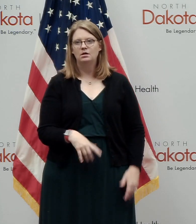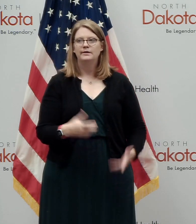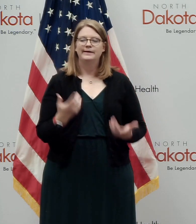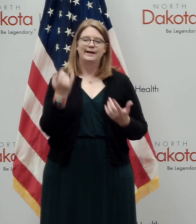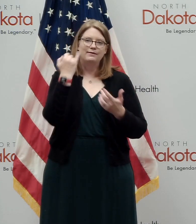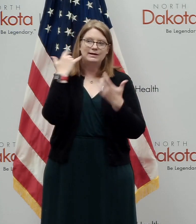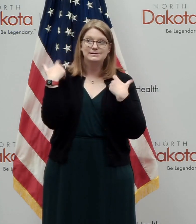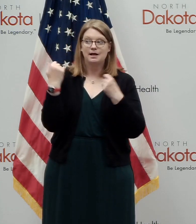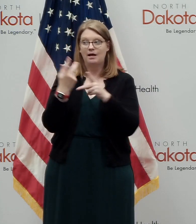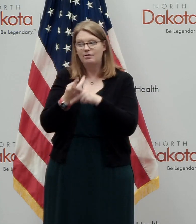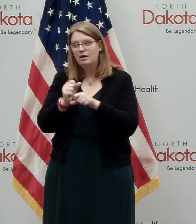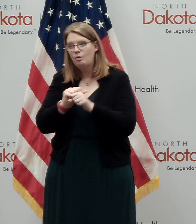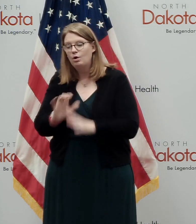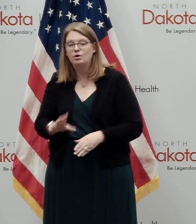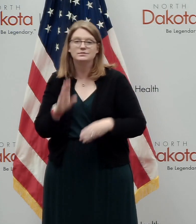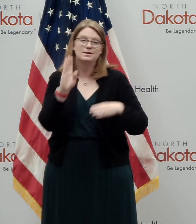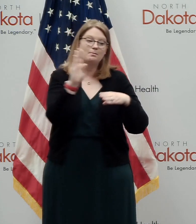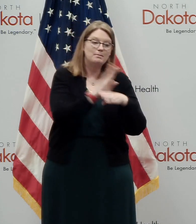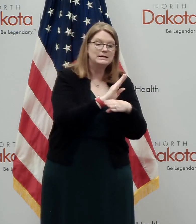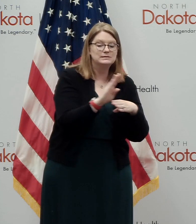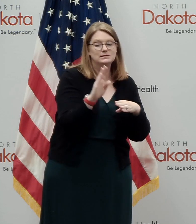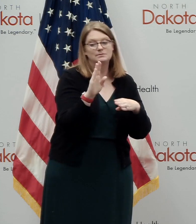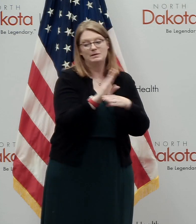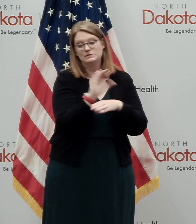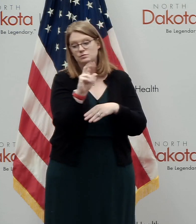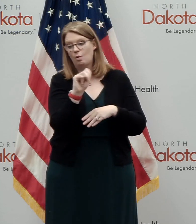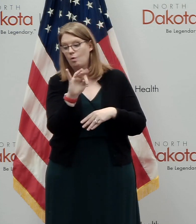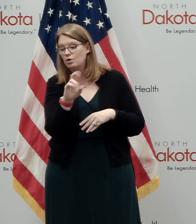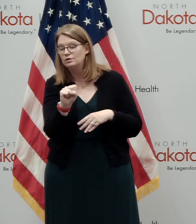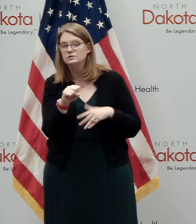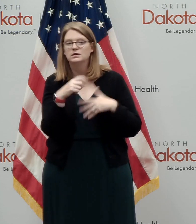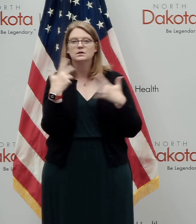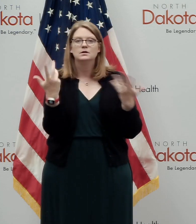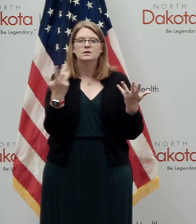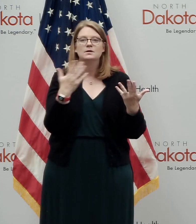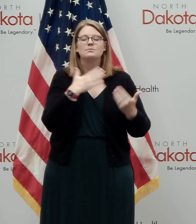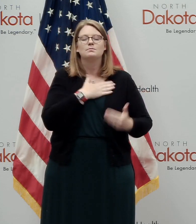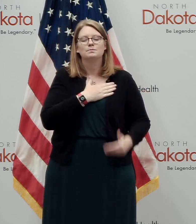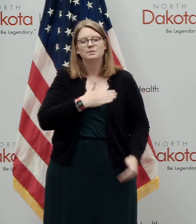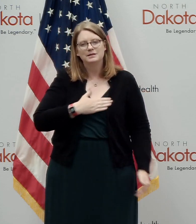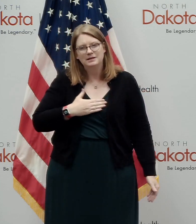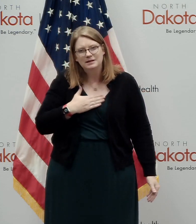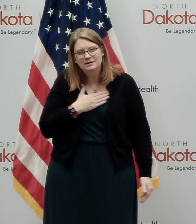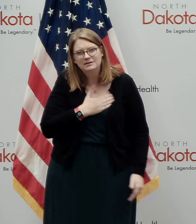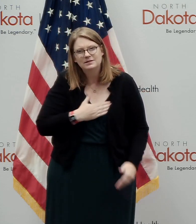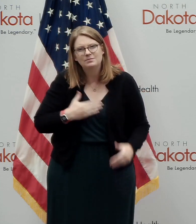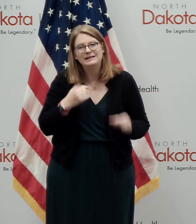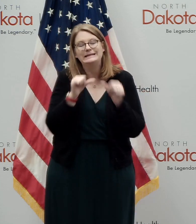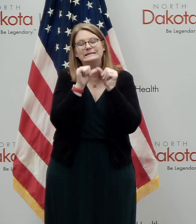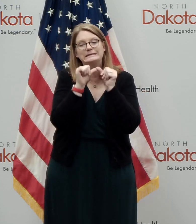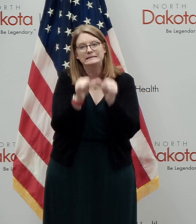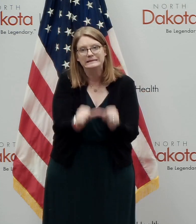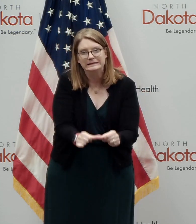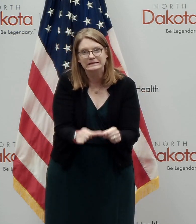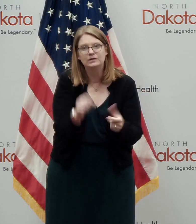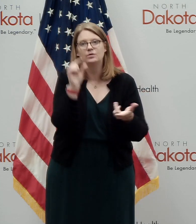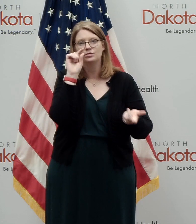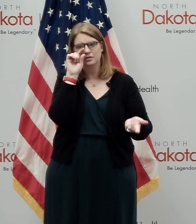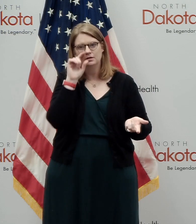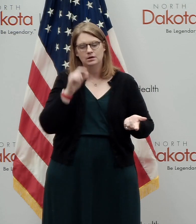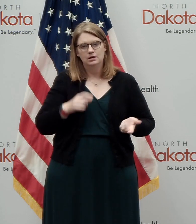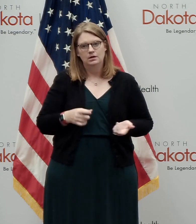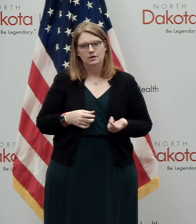workers to businesses, business owners to students, we ask everyone to keep fighting the fight, because what you